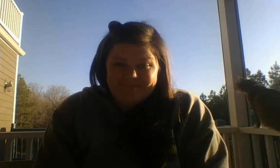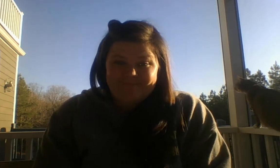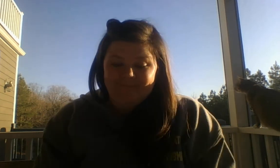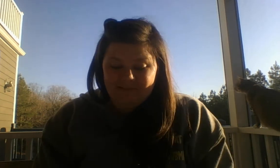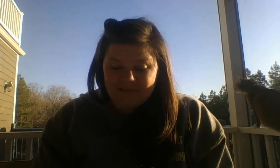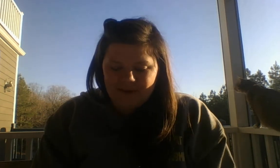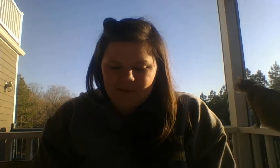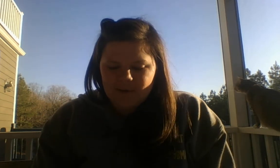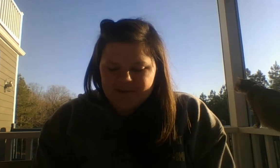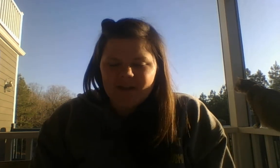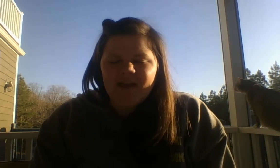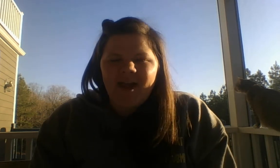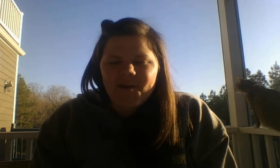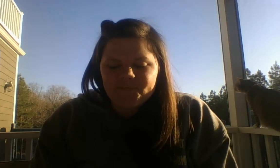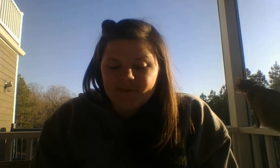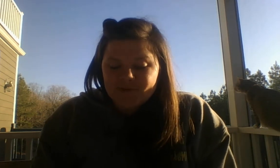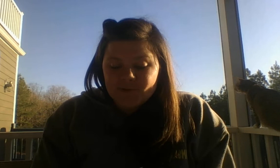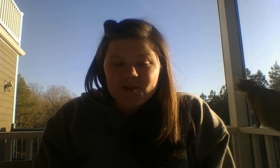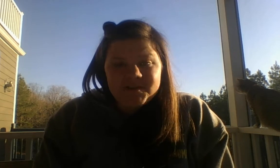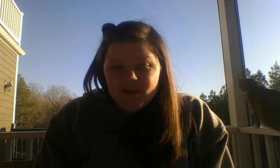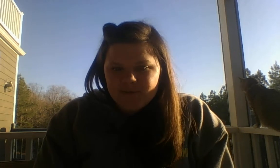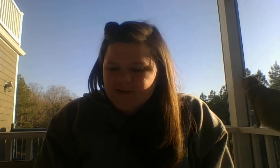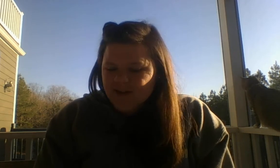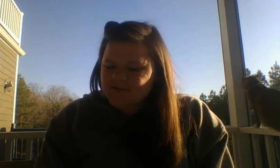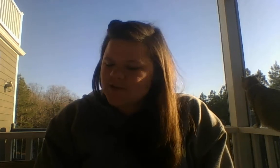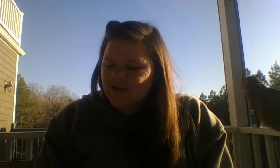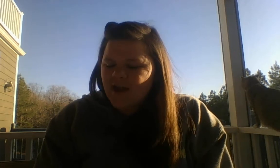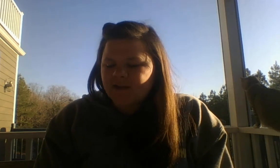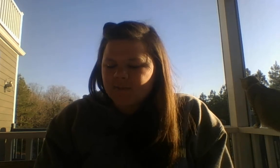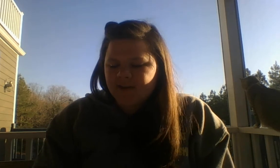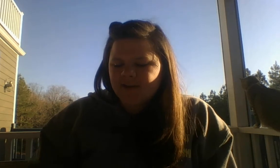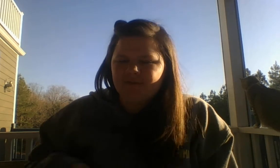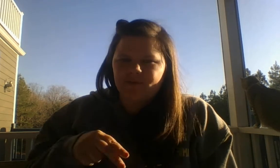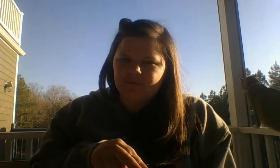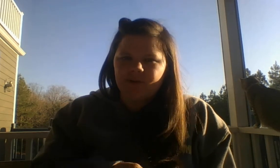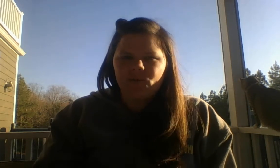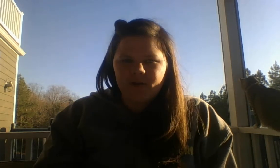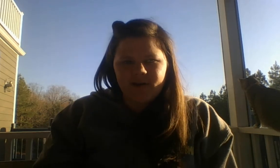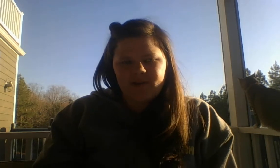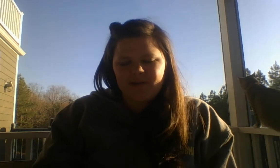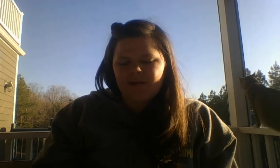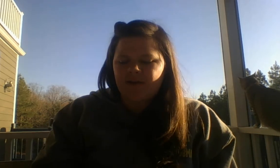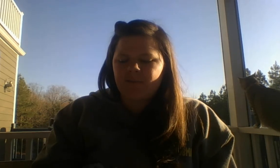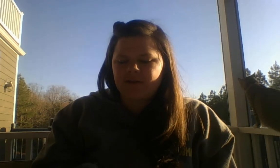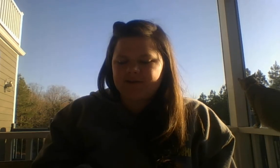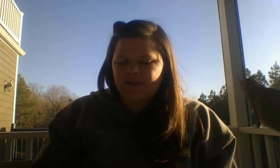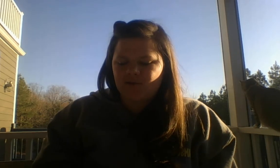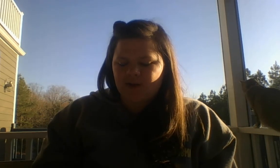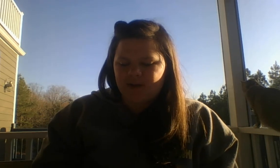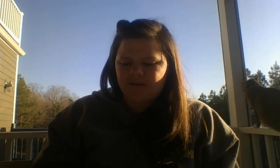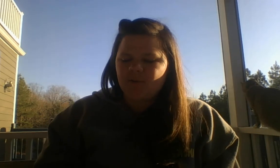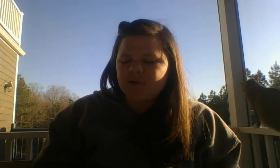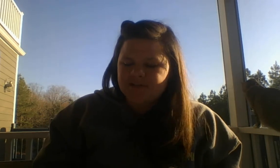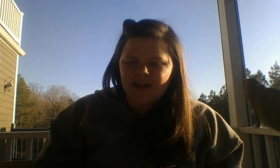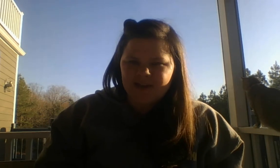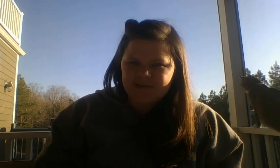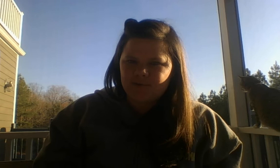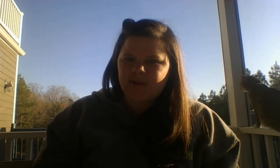let's see how it goes. So, just like we did yesterday, I'm gonna give you a word. I'm gonna tell you another word to add to it.